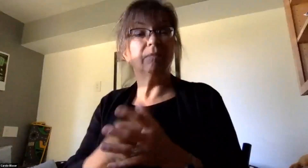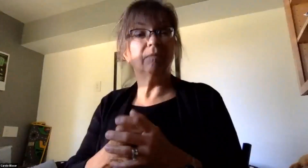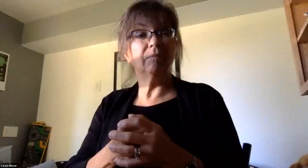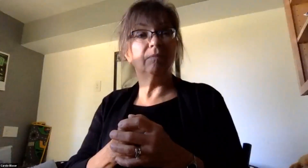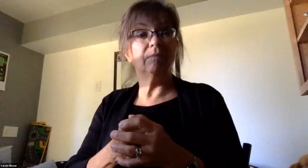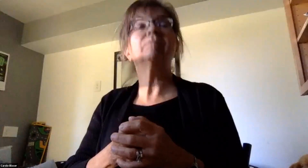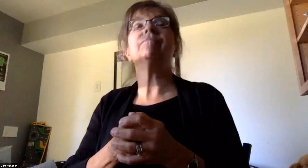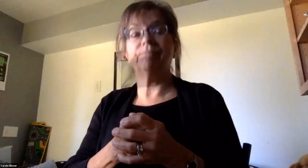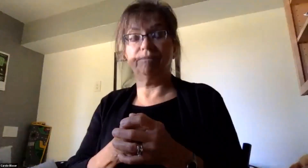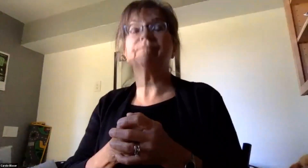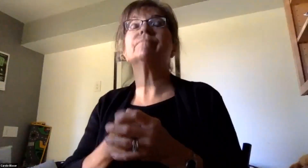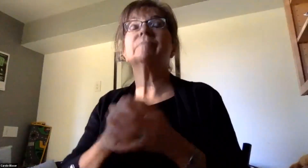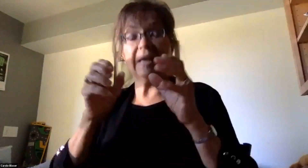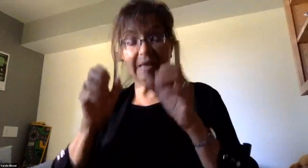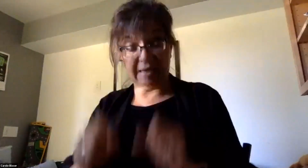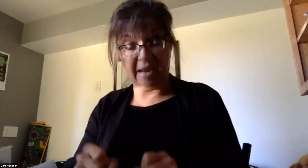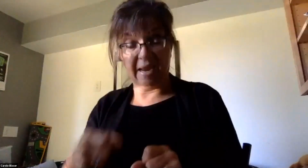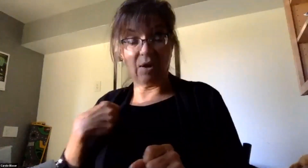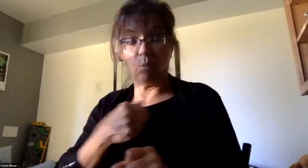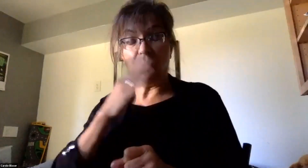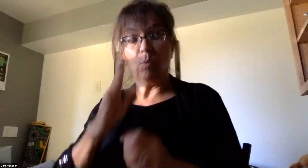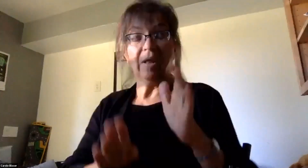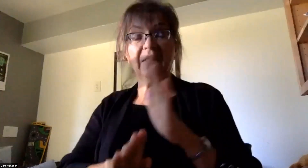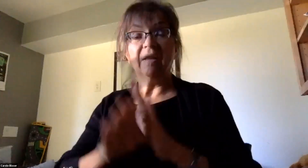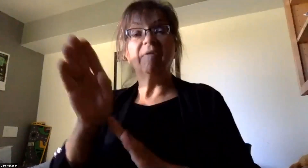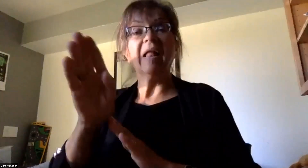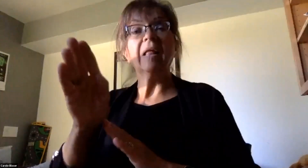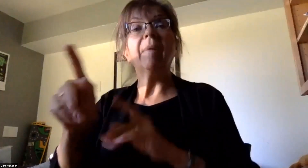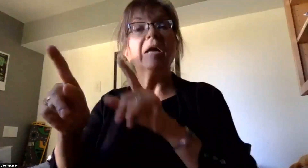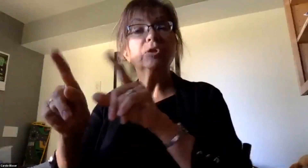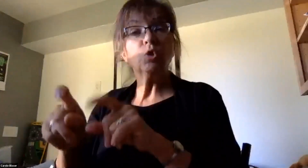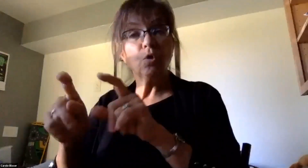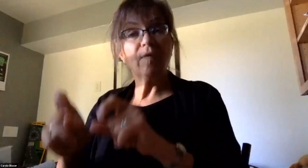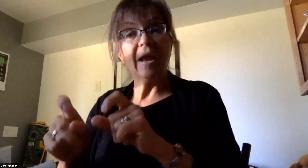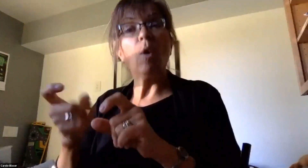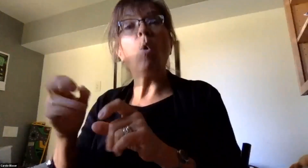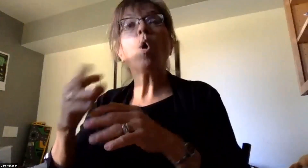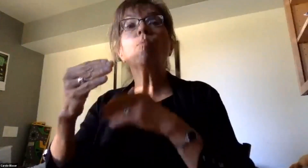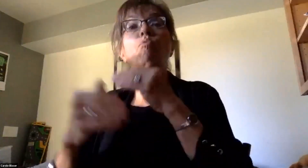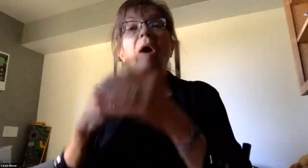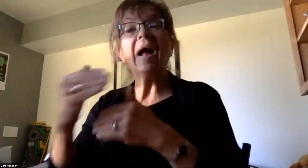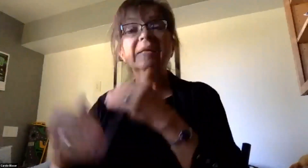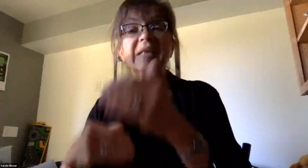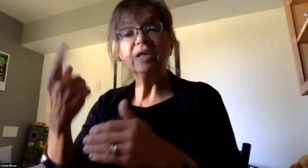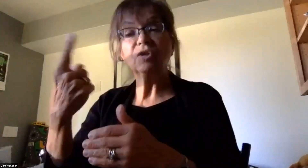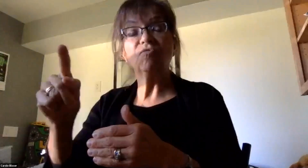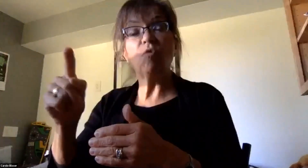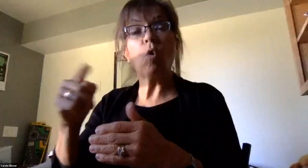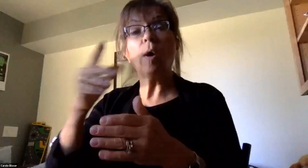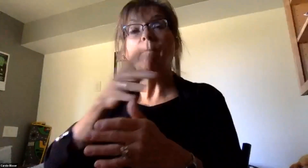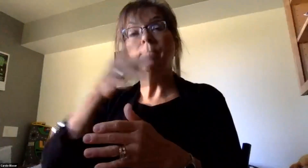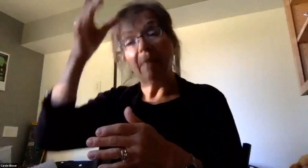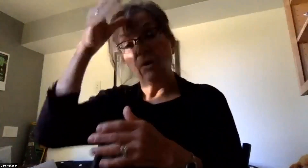Yes, we will be developing a survey or process in early October for parents to complete, allowing enough time for Transportation